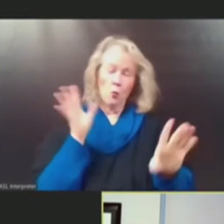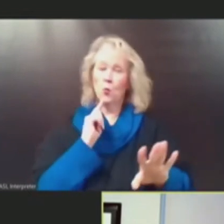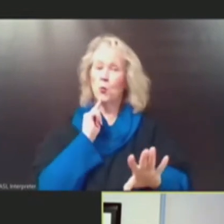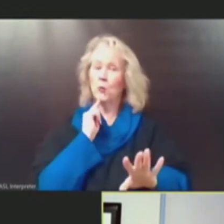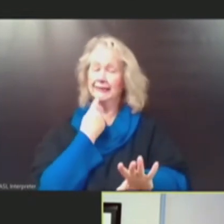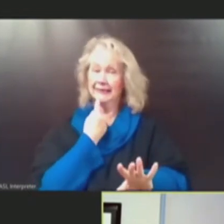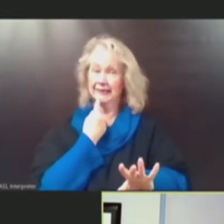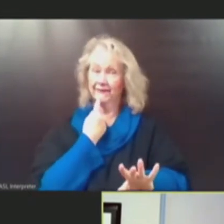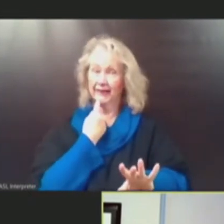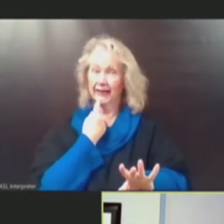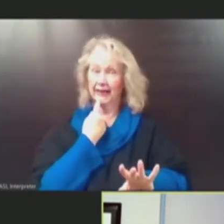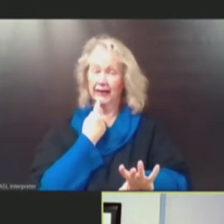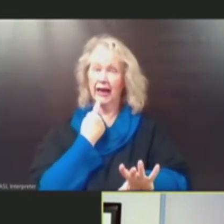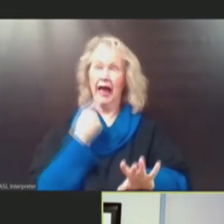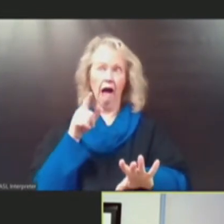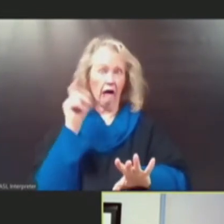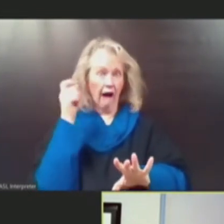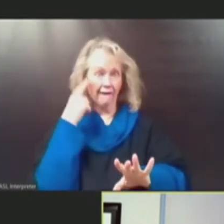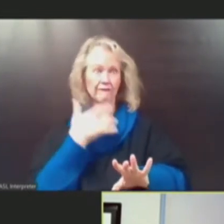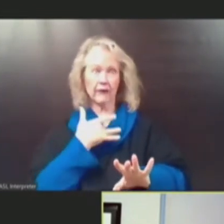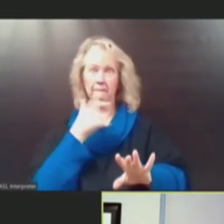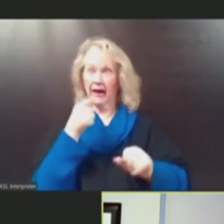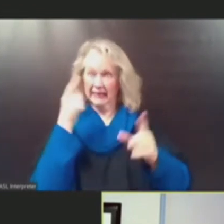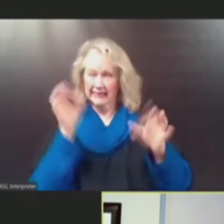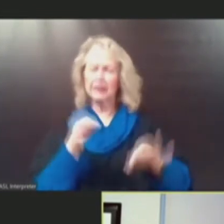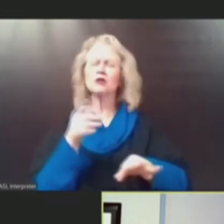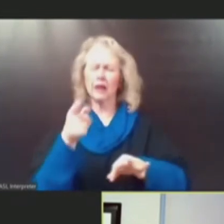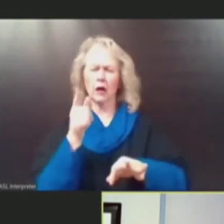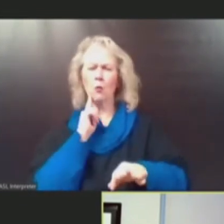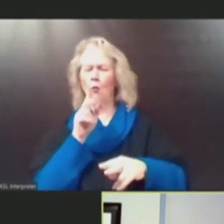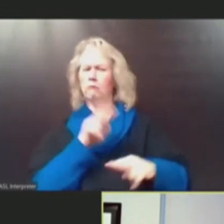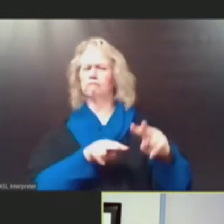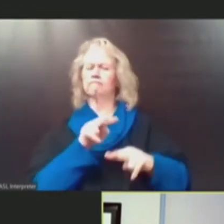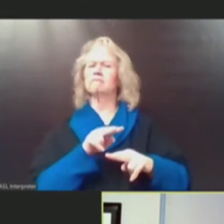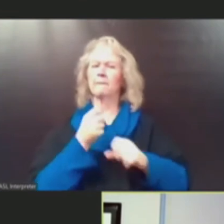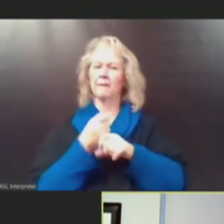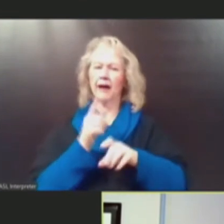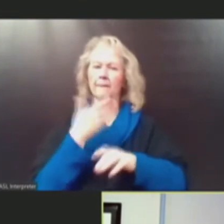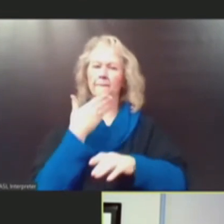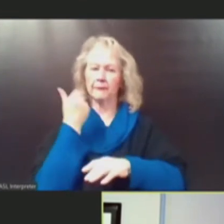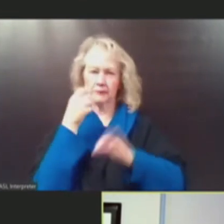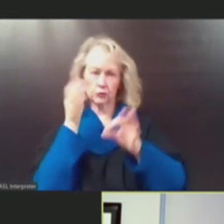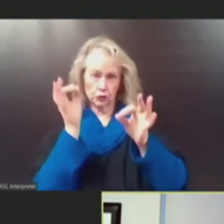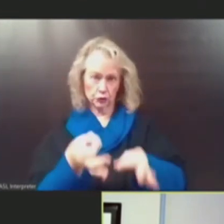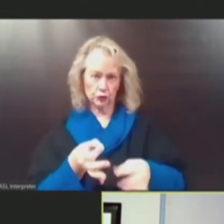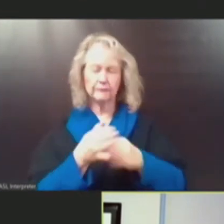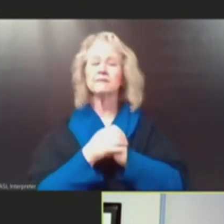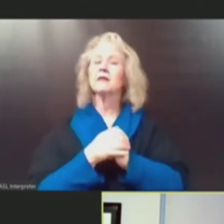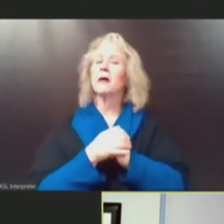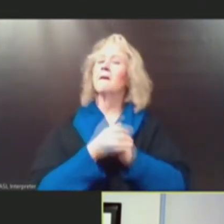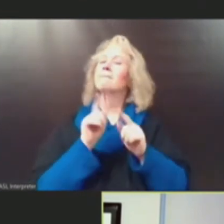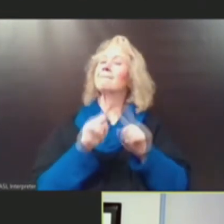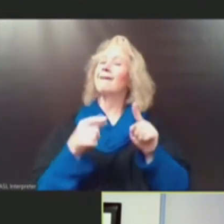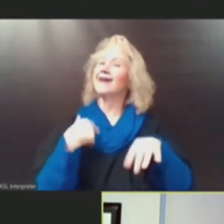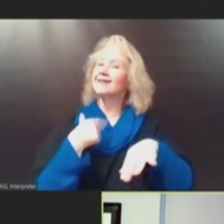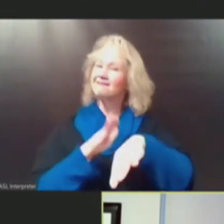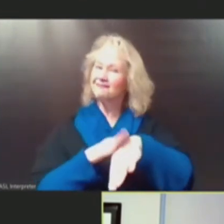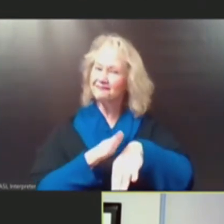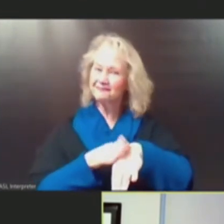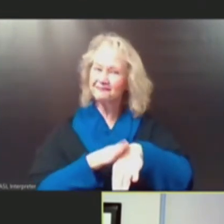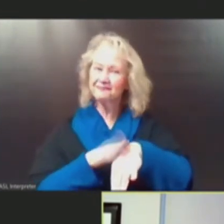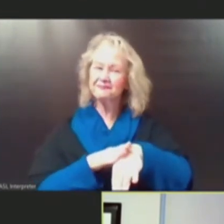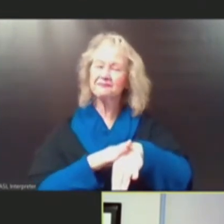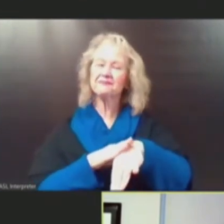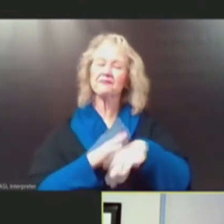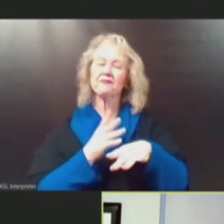to be dictated, I'm sure he'll use his judgment on that. In the meantime, what I would let people know, and to the